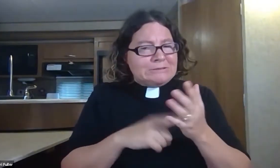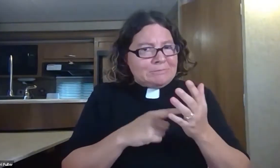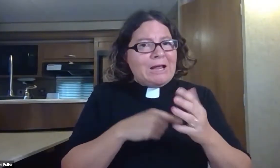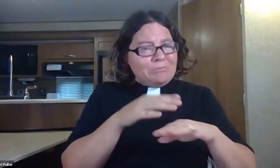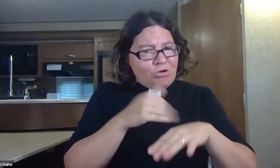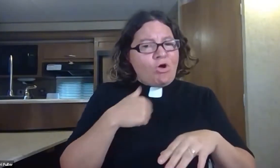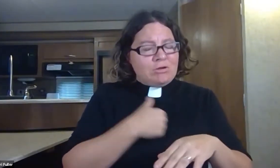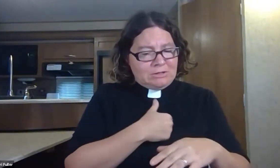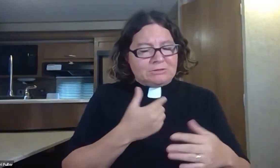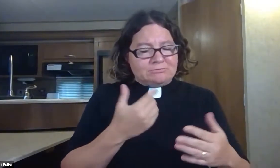seeming things.